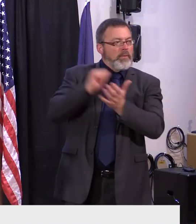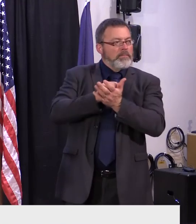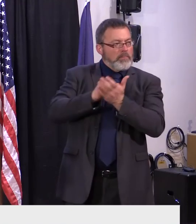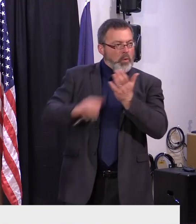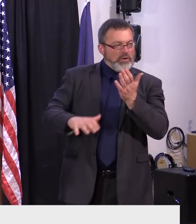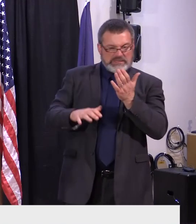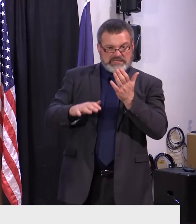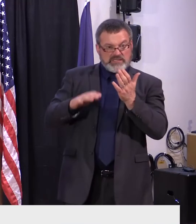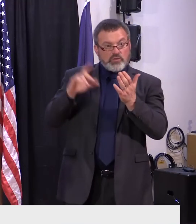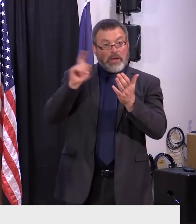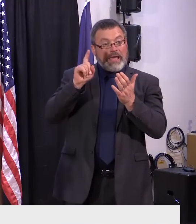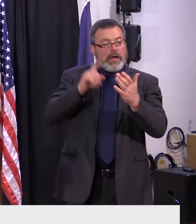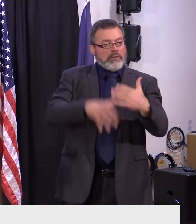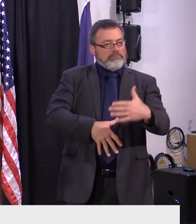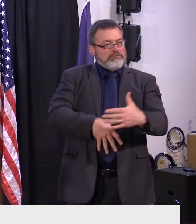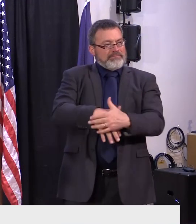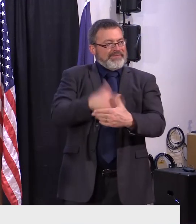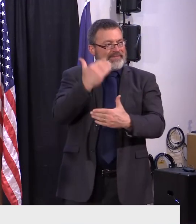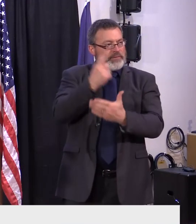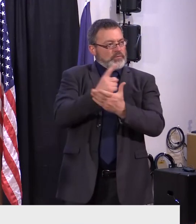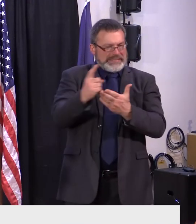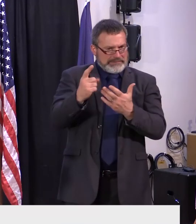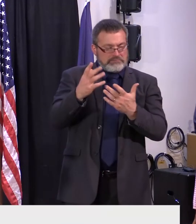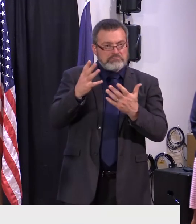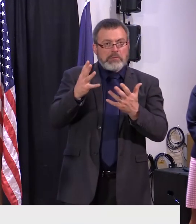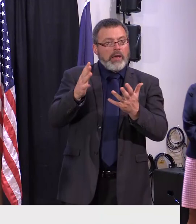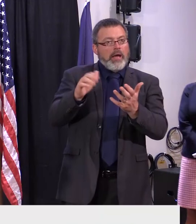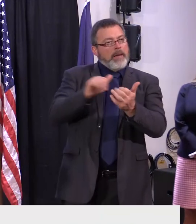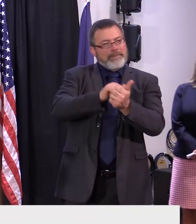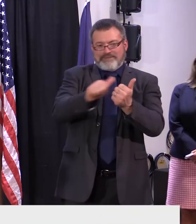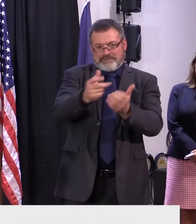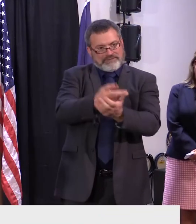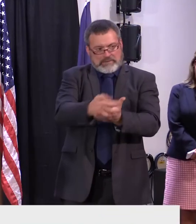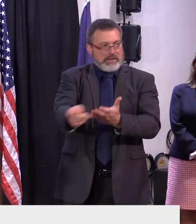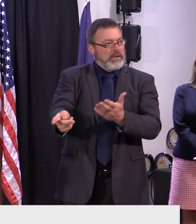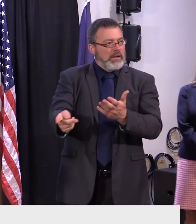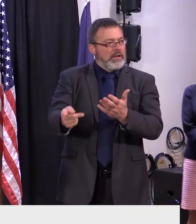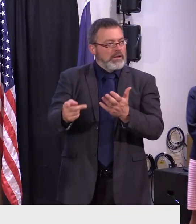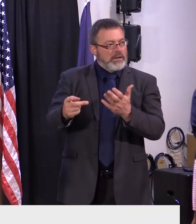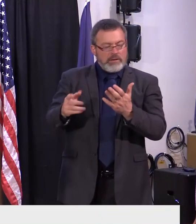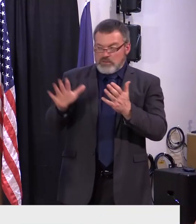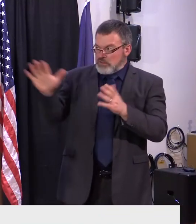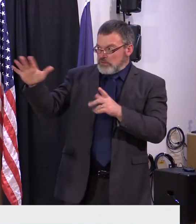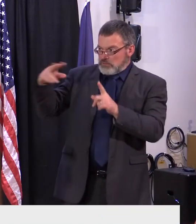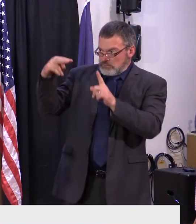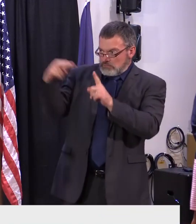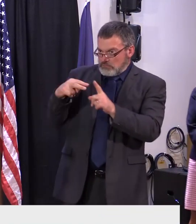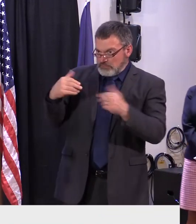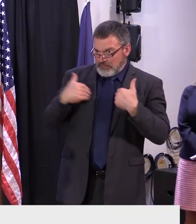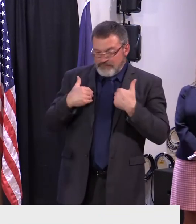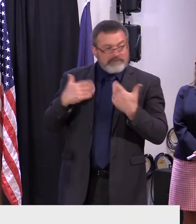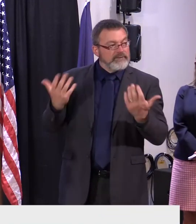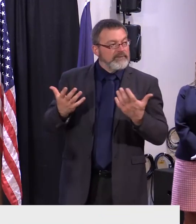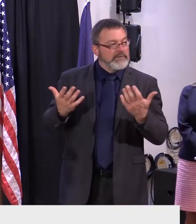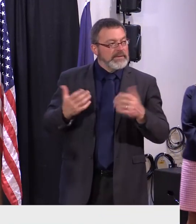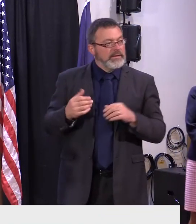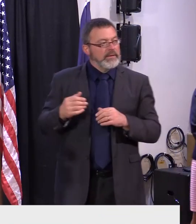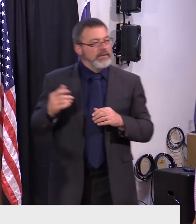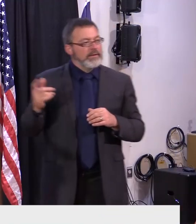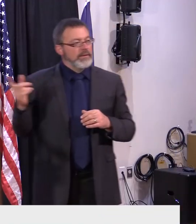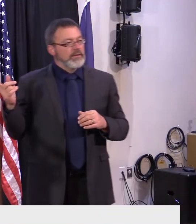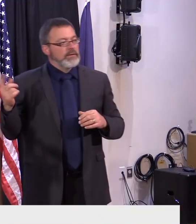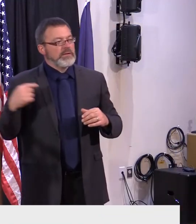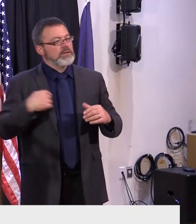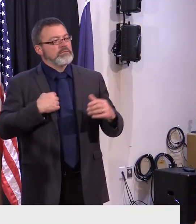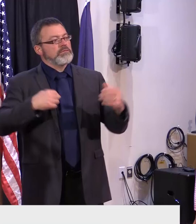it probably will not pass considering the current makeup of congress but do you have any comment on that again i'm a uh proponent